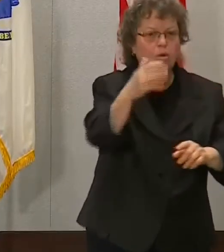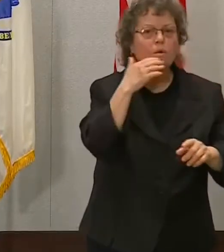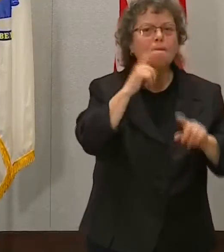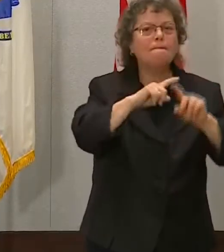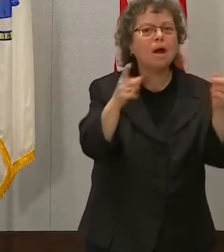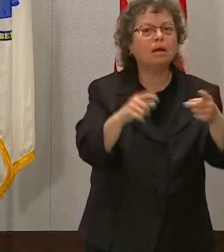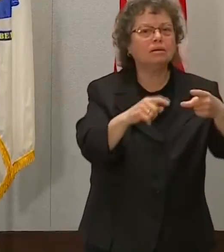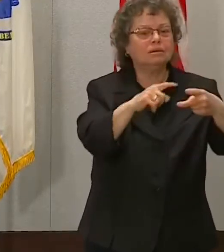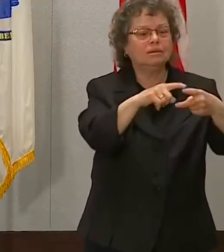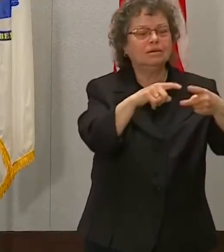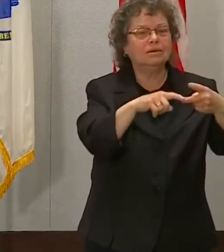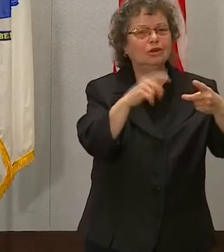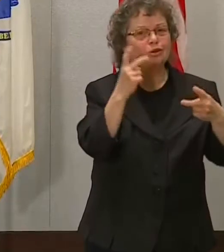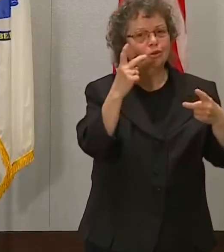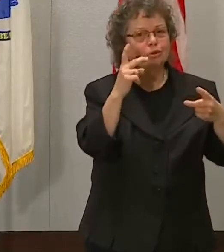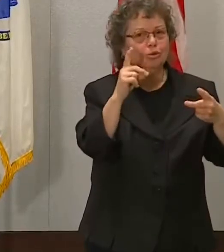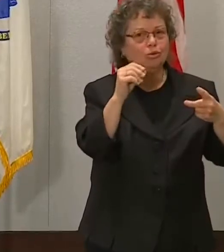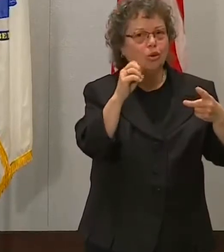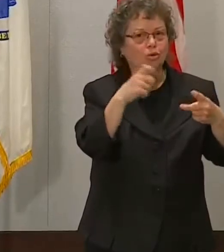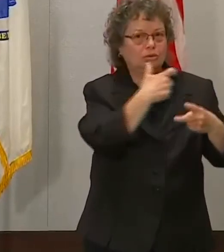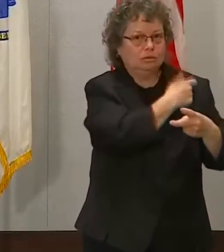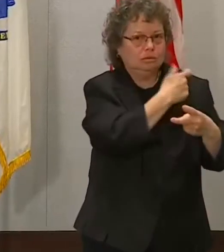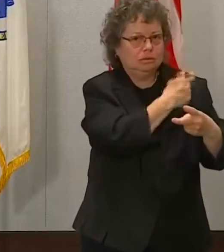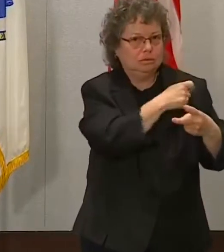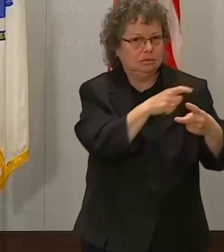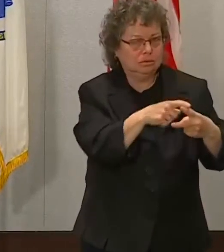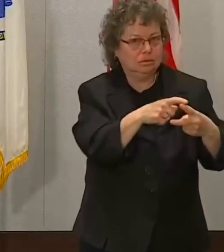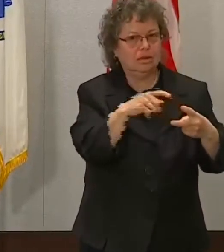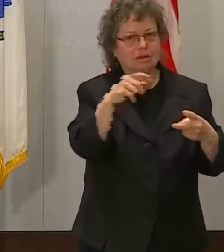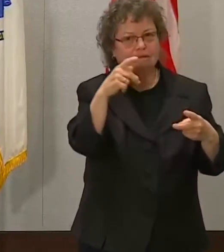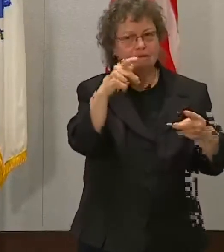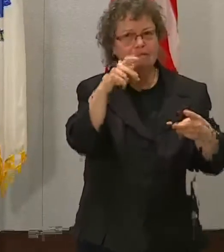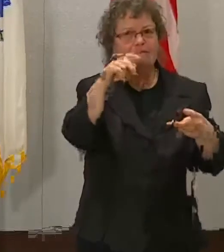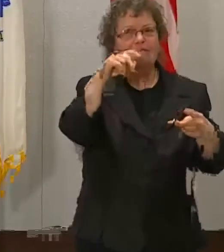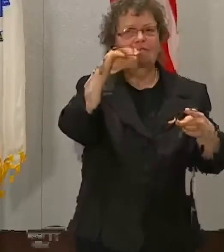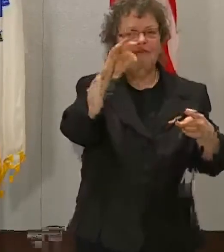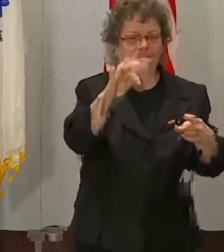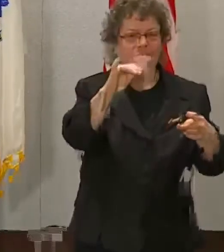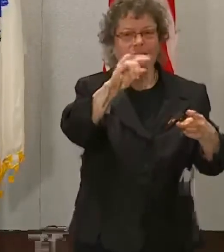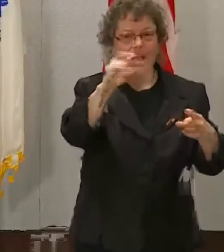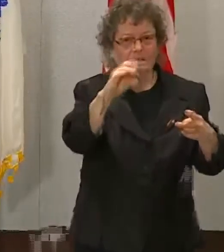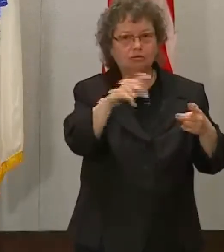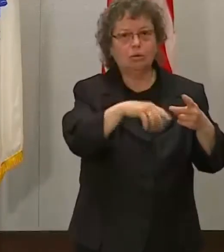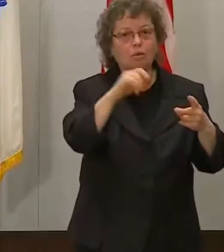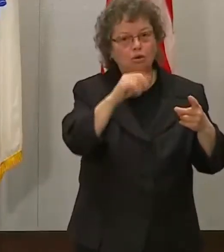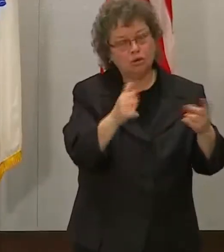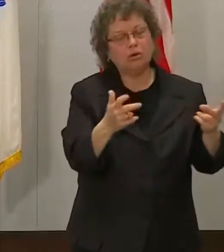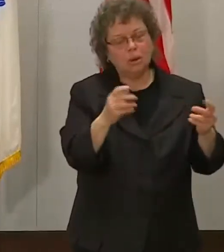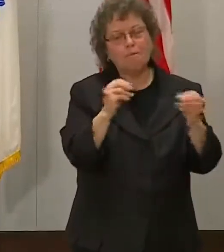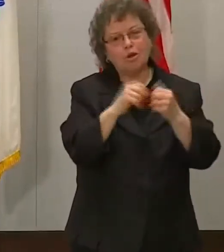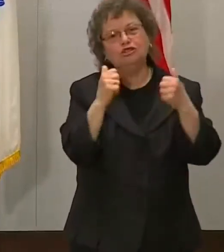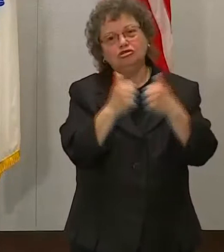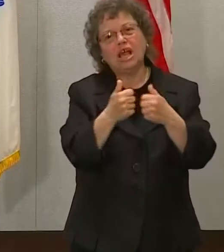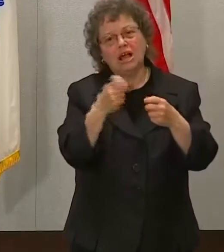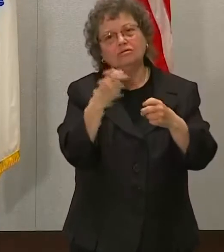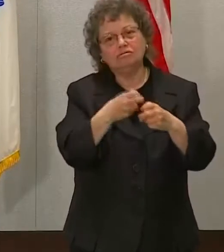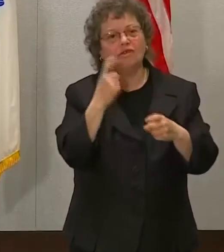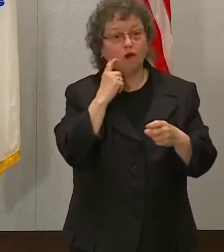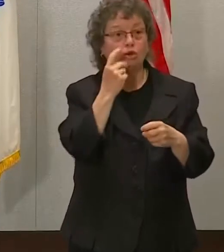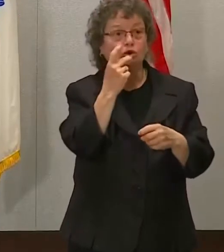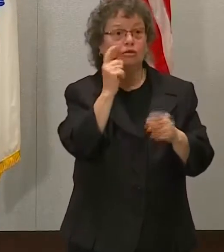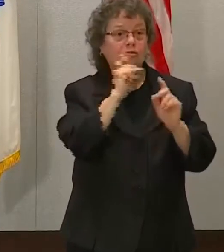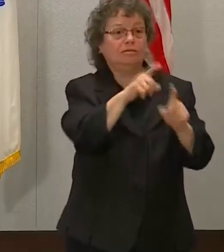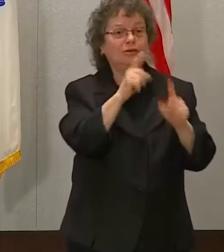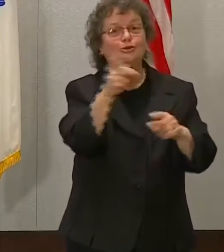into a two-dose program. It makes it a little bit more logistically challenging, but we can certainly do that. And several of our mobile programs at this point